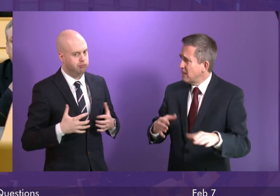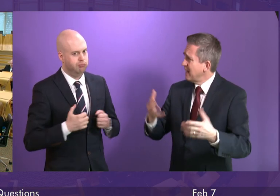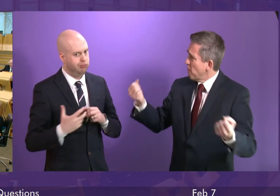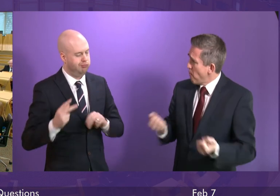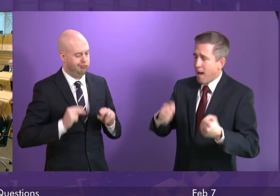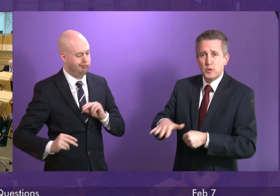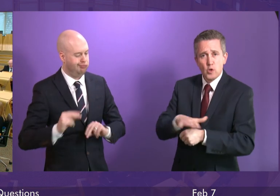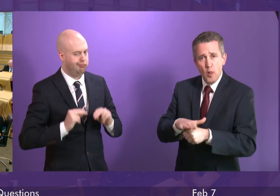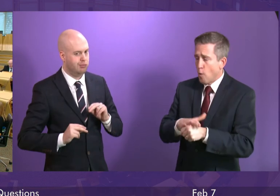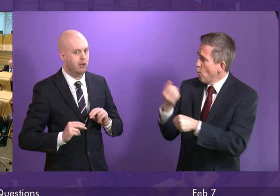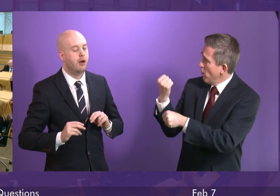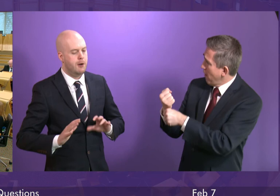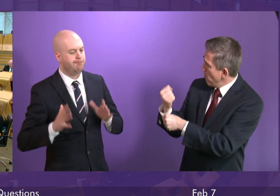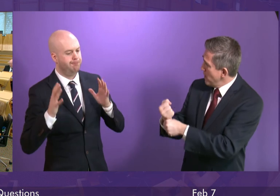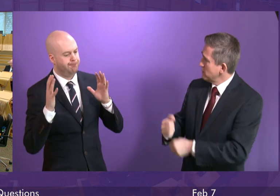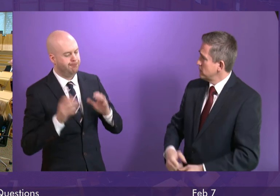Deputy First Minister